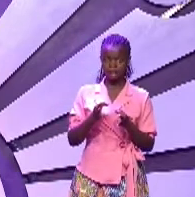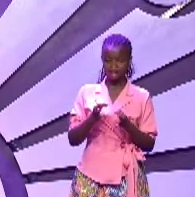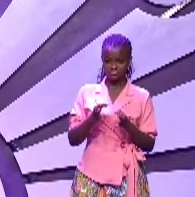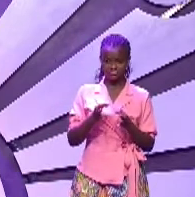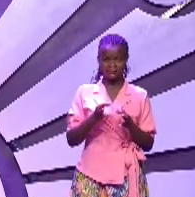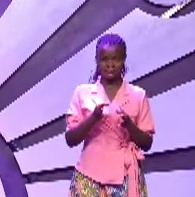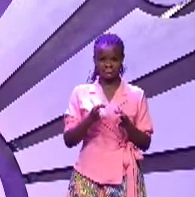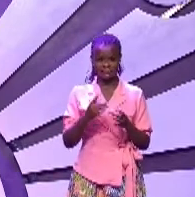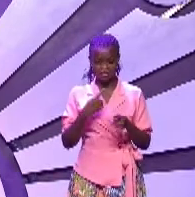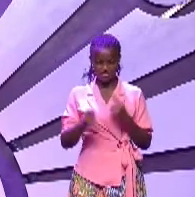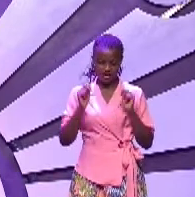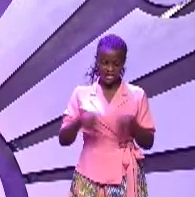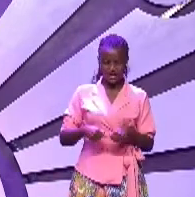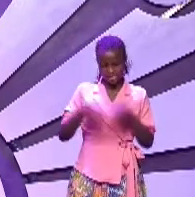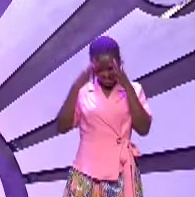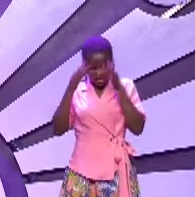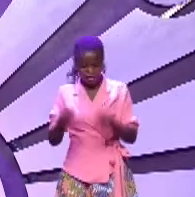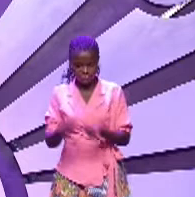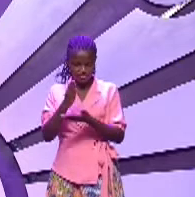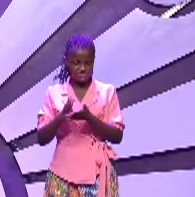but I can choose to do something else.